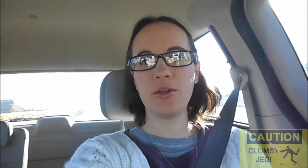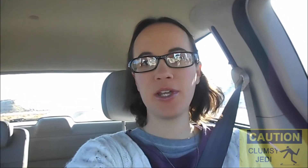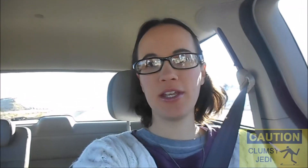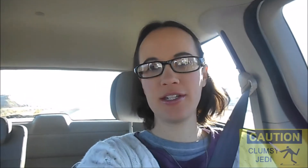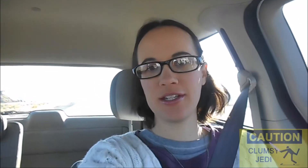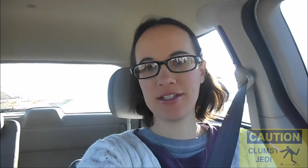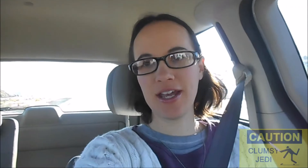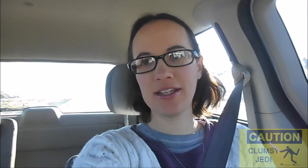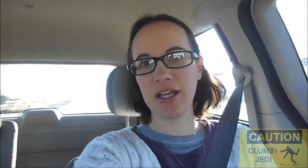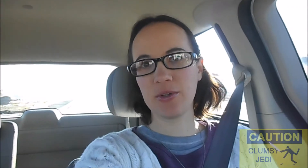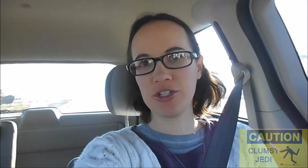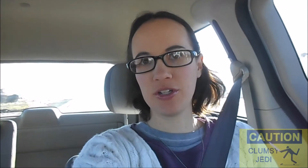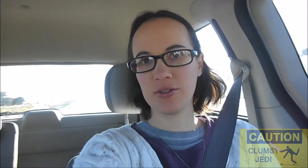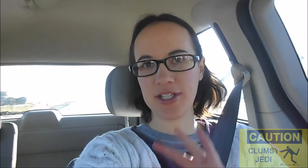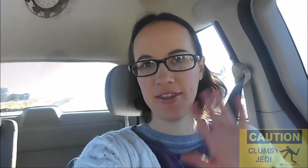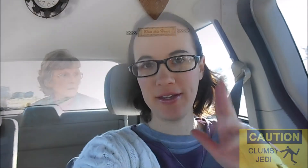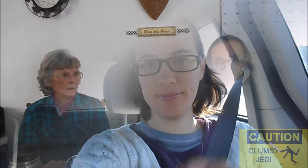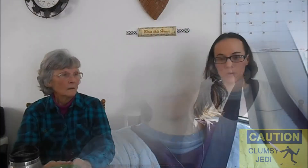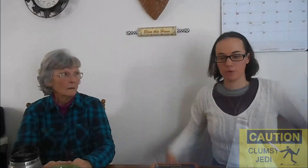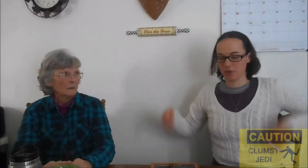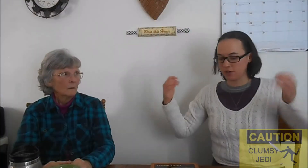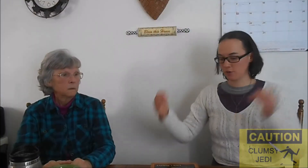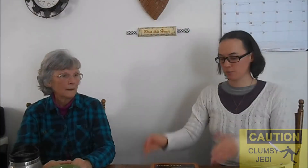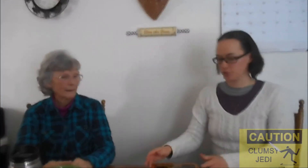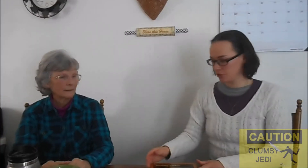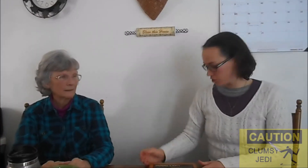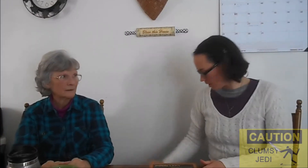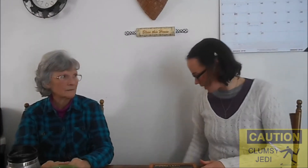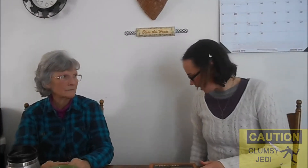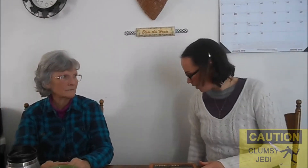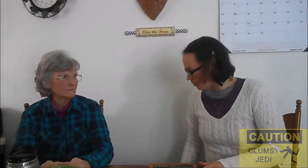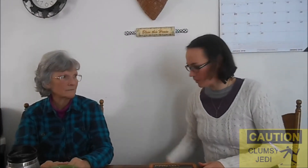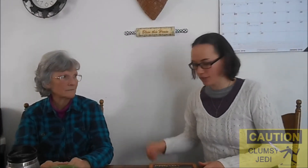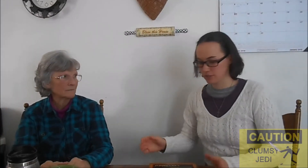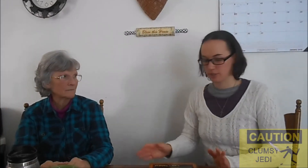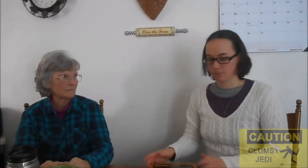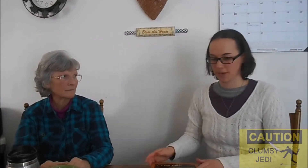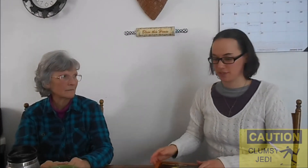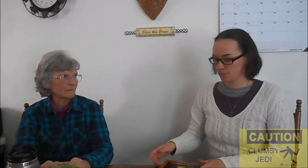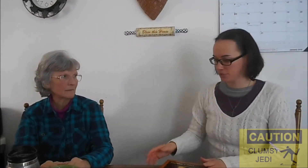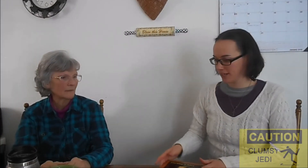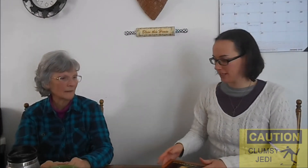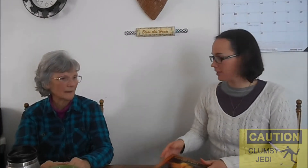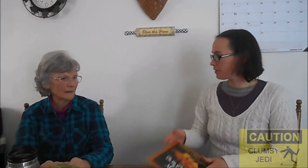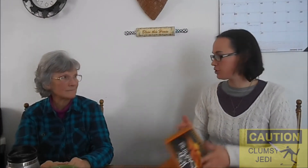then we can get to sign language. So, see you then. So, we've gotten over to church, and now we're ready to practice more sign language.